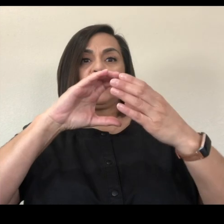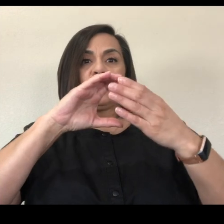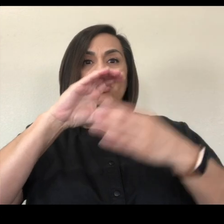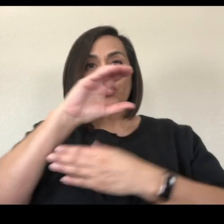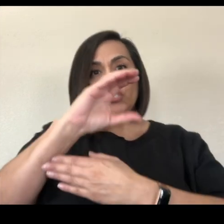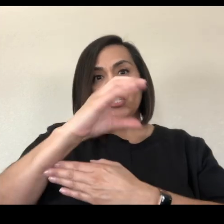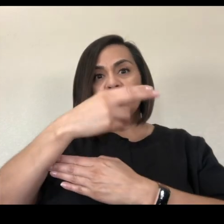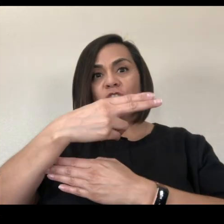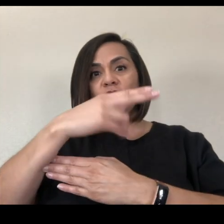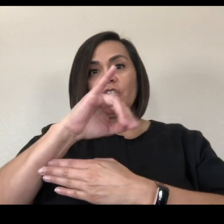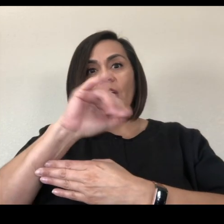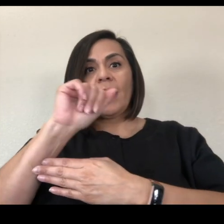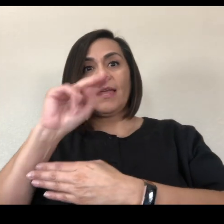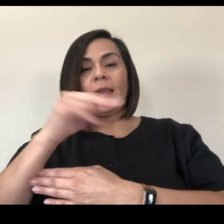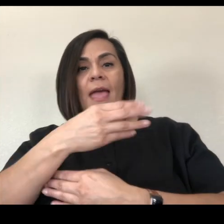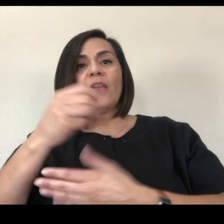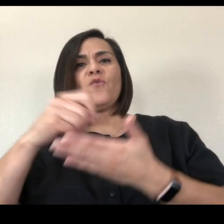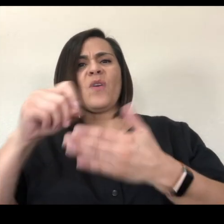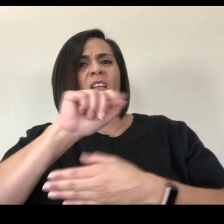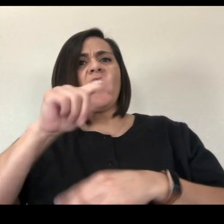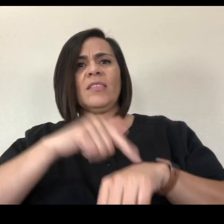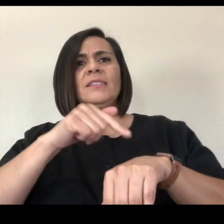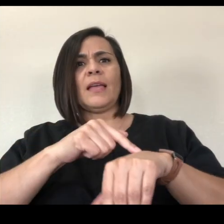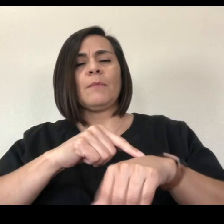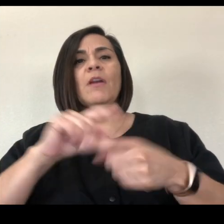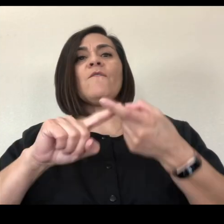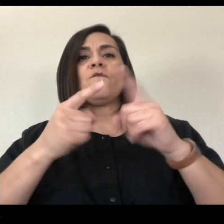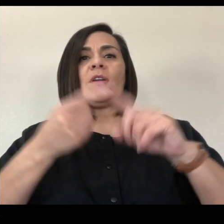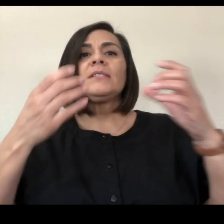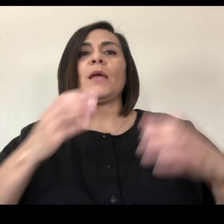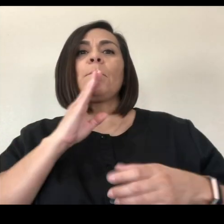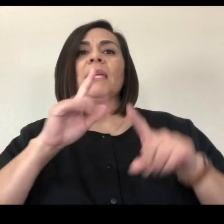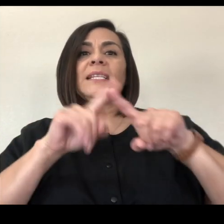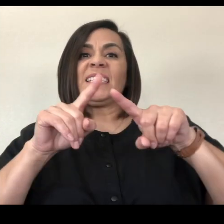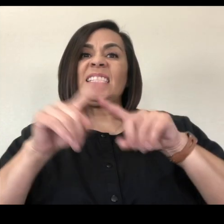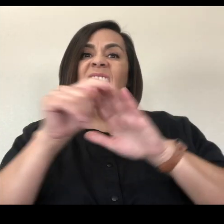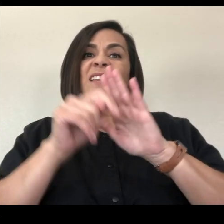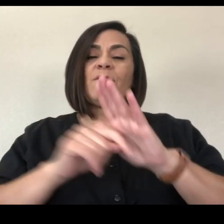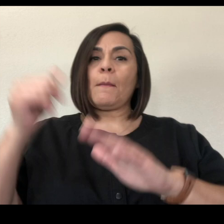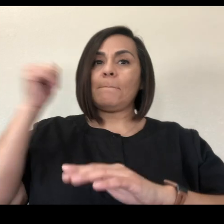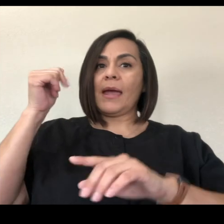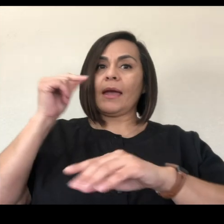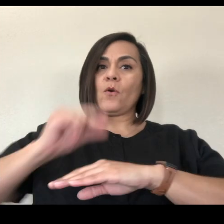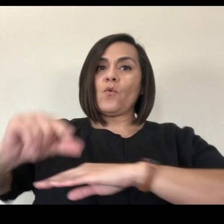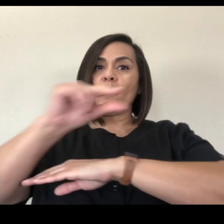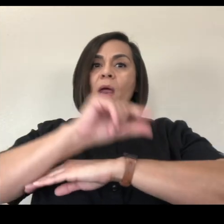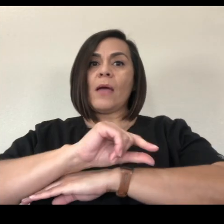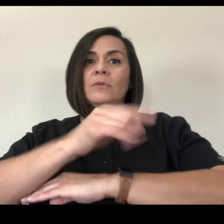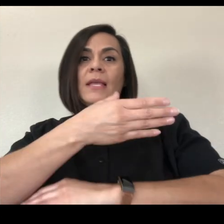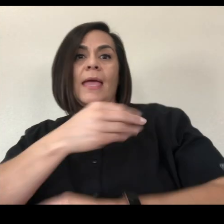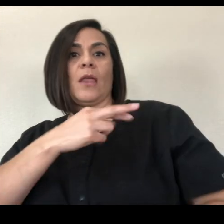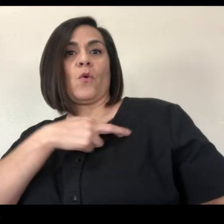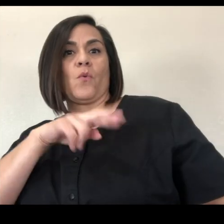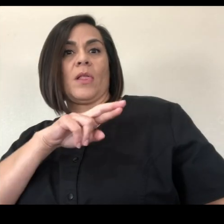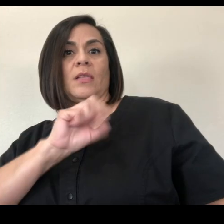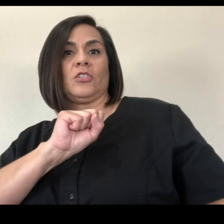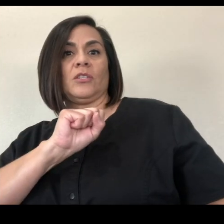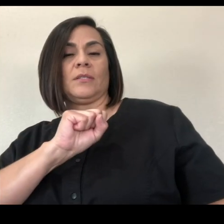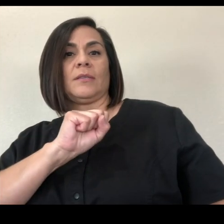Friends can be from different cultures and have different backgrounds and religions. Family members can be your